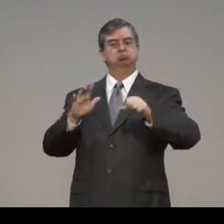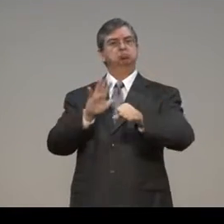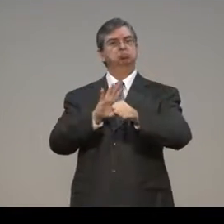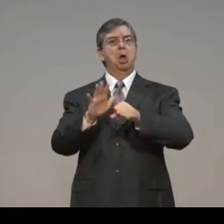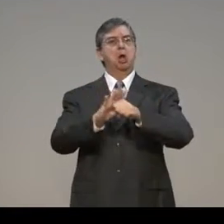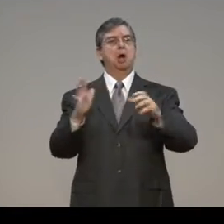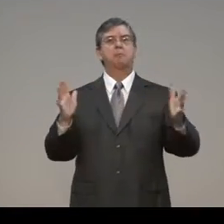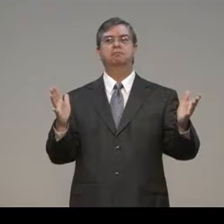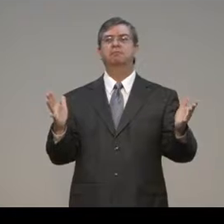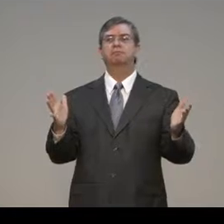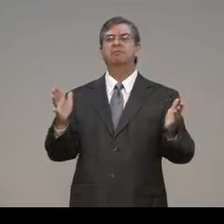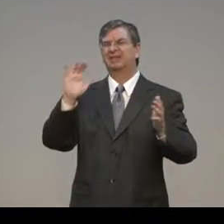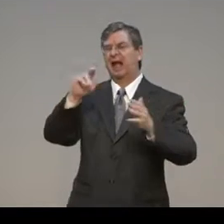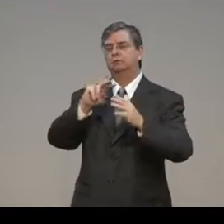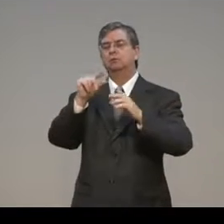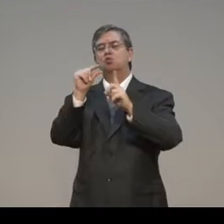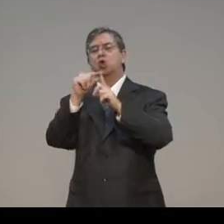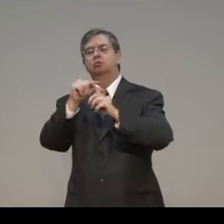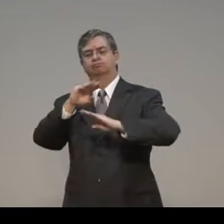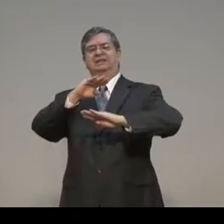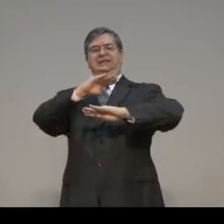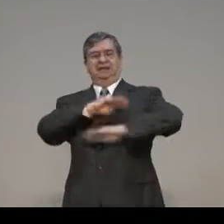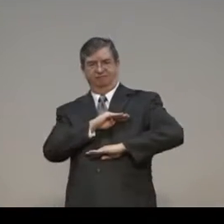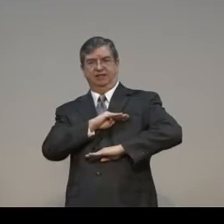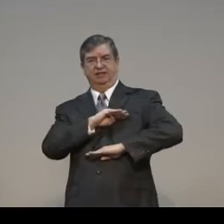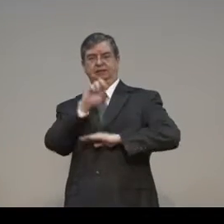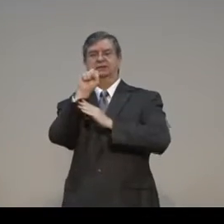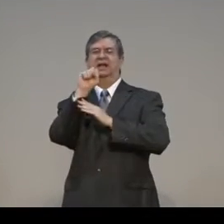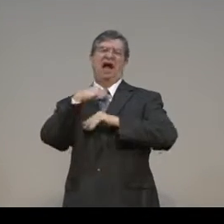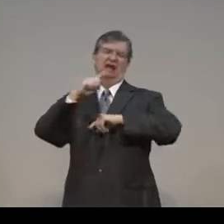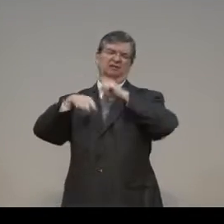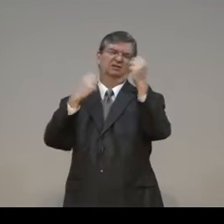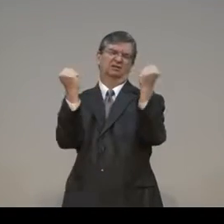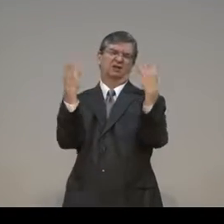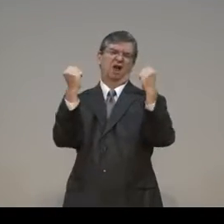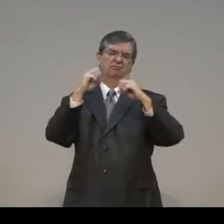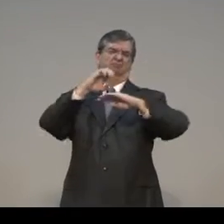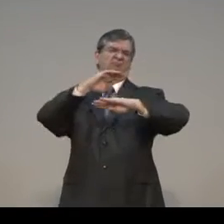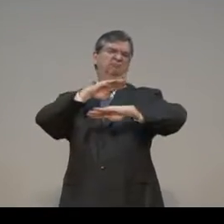Okay, so we understand that our grace, it meets the needs